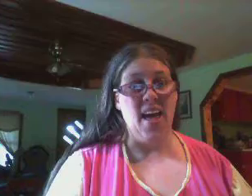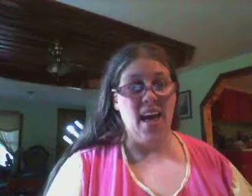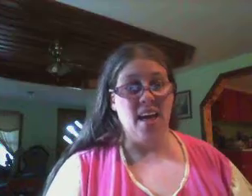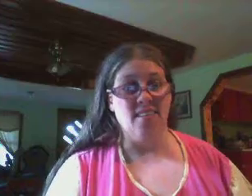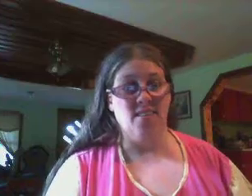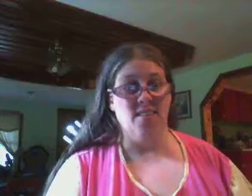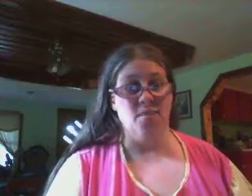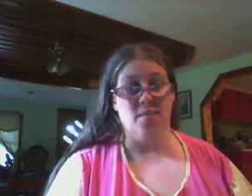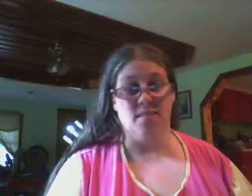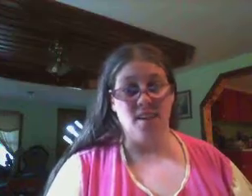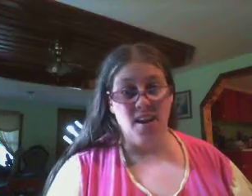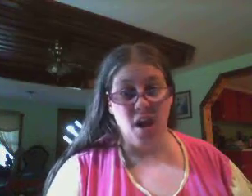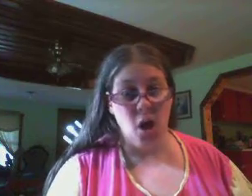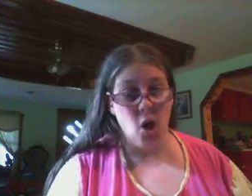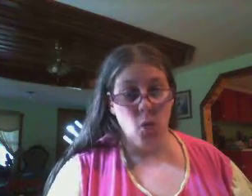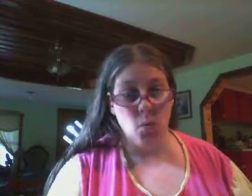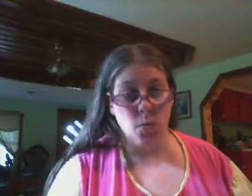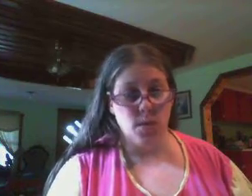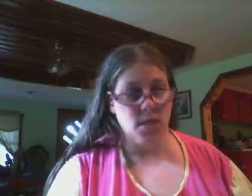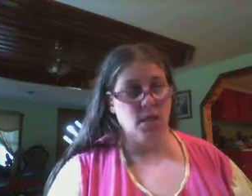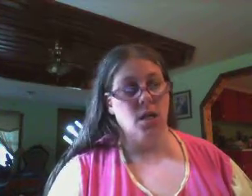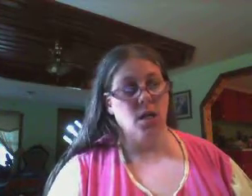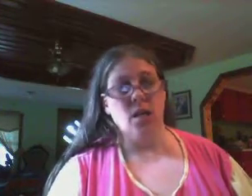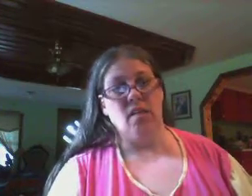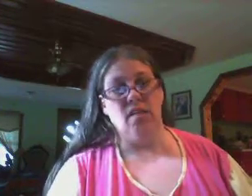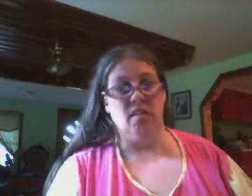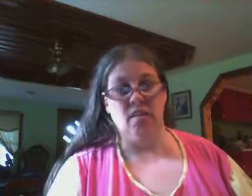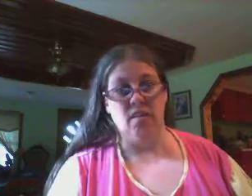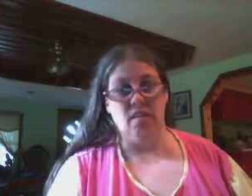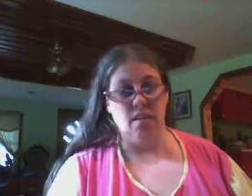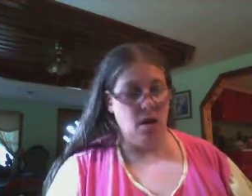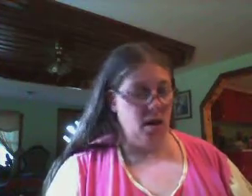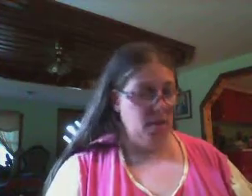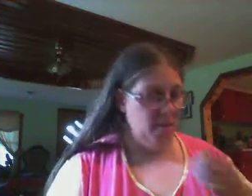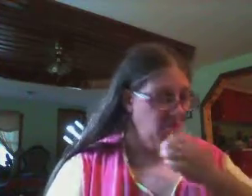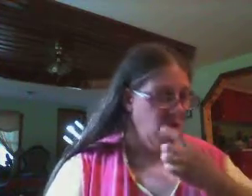gnats, and mosquitoes, and, urgh, I hate it.